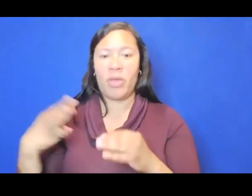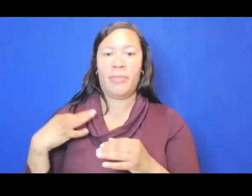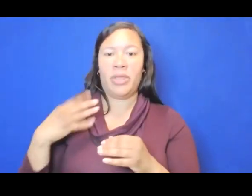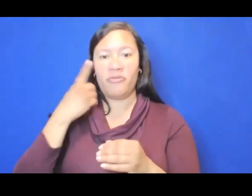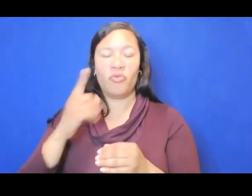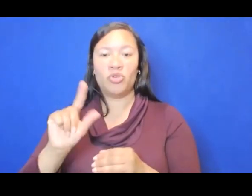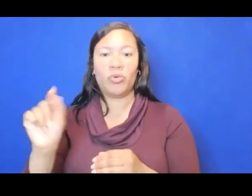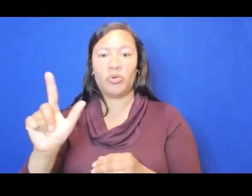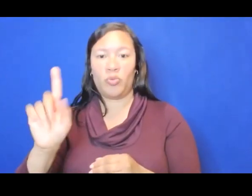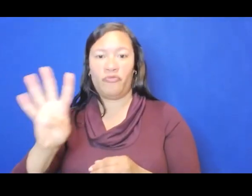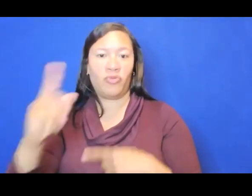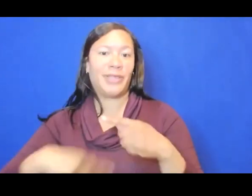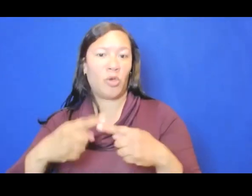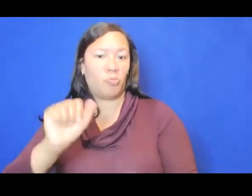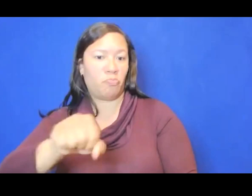Okay.